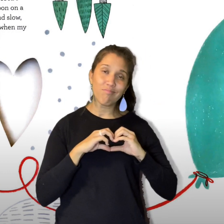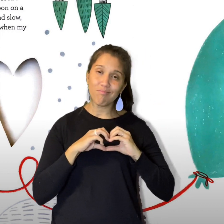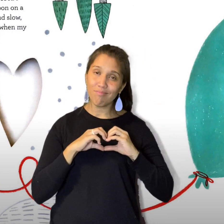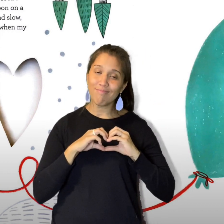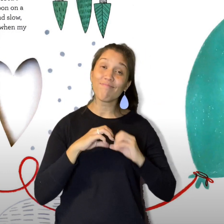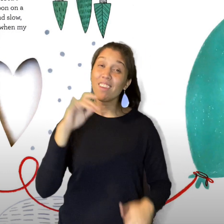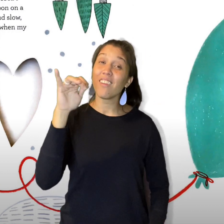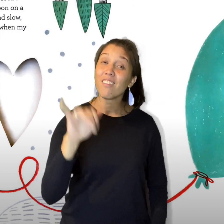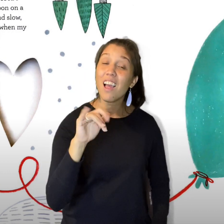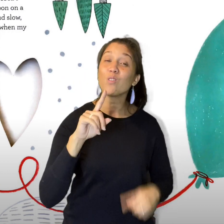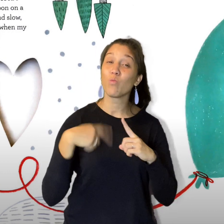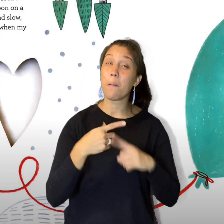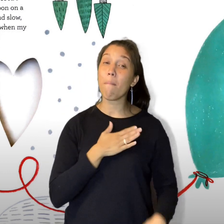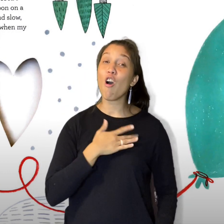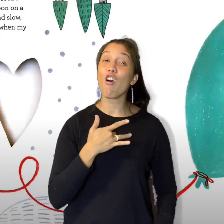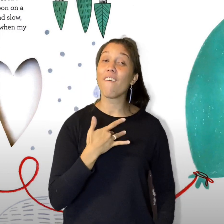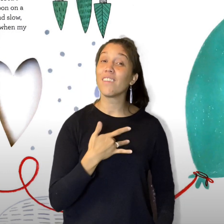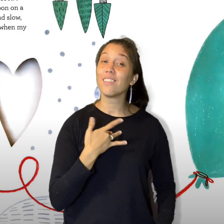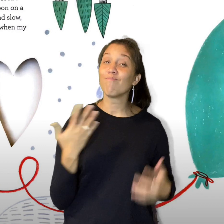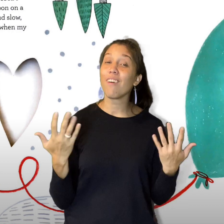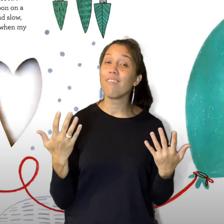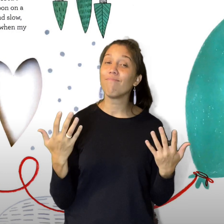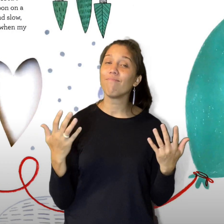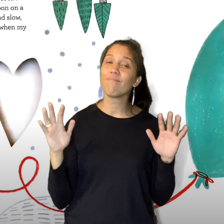This is when my heart is calm.